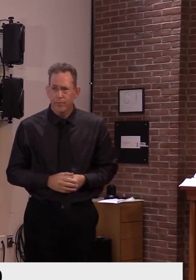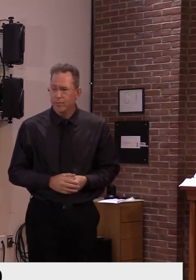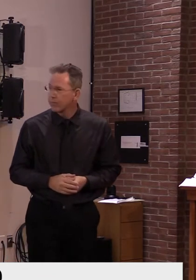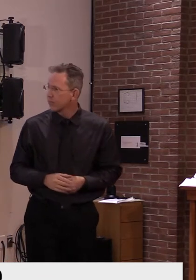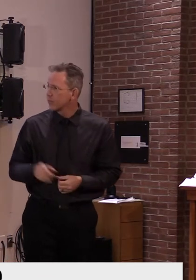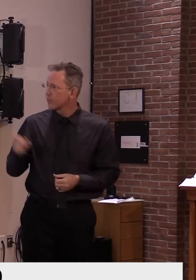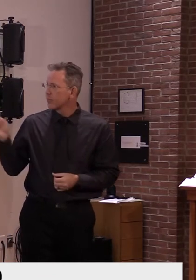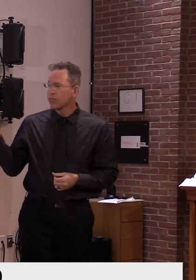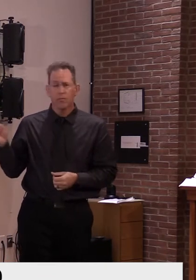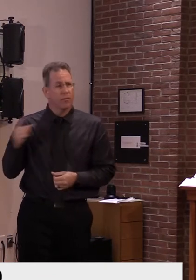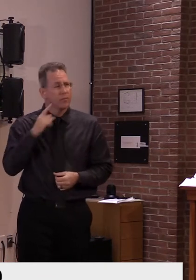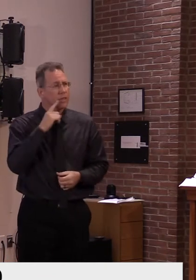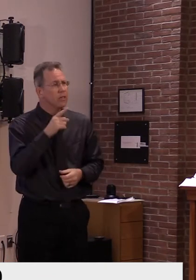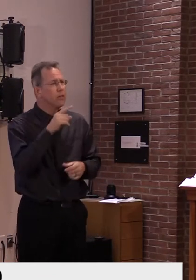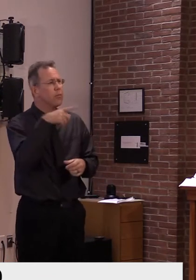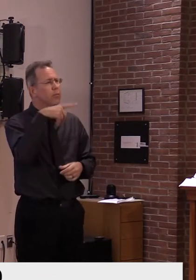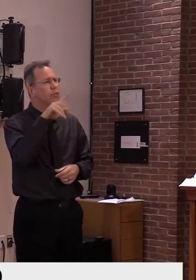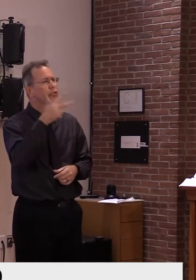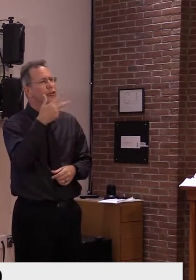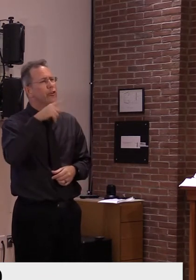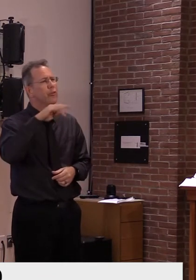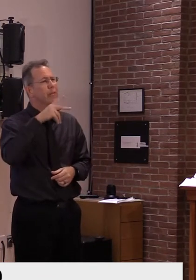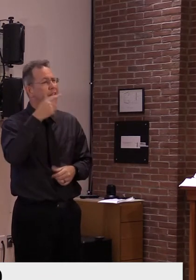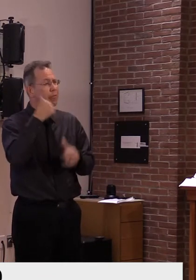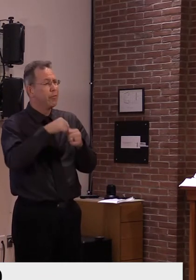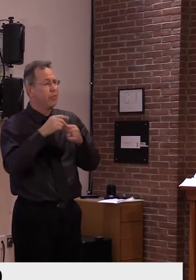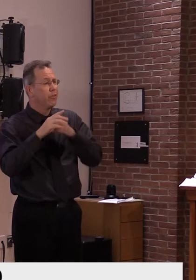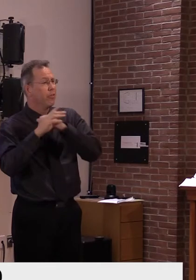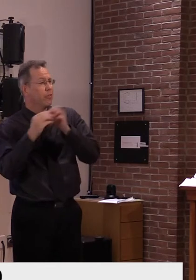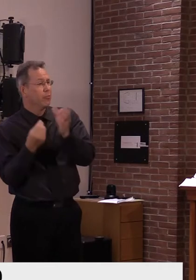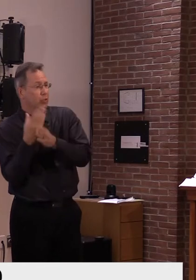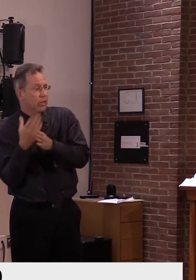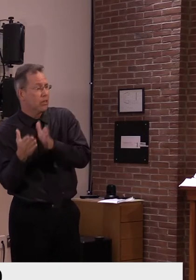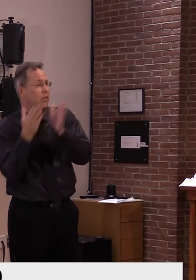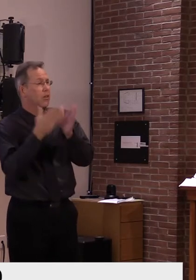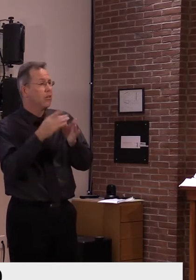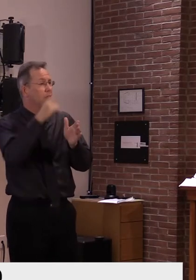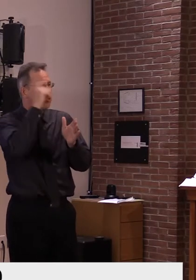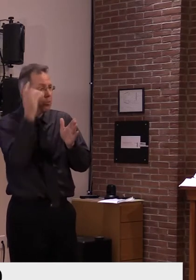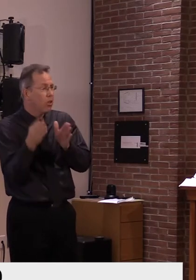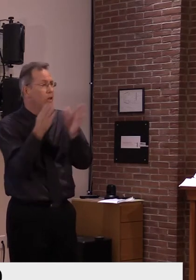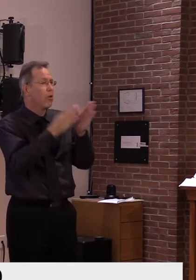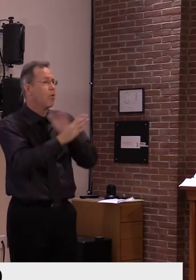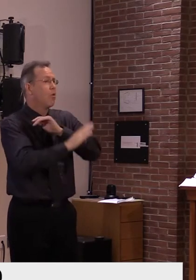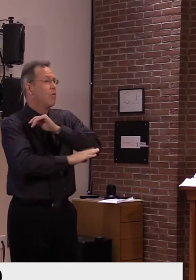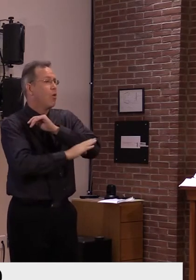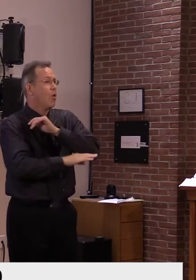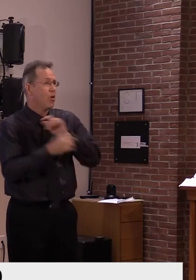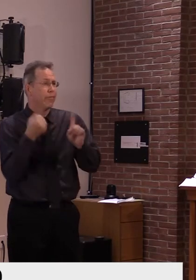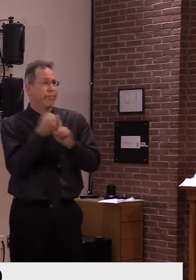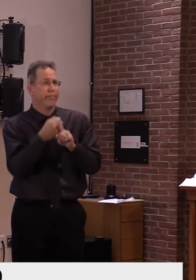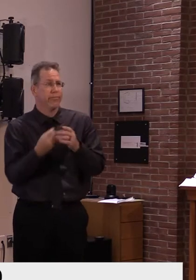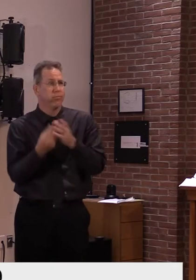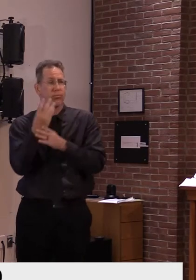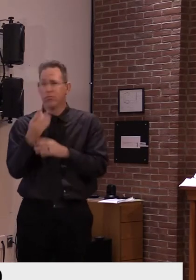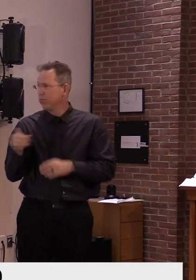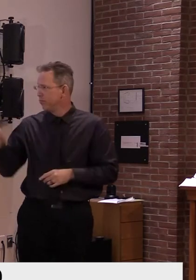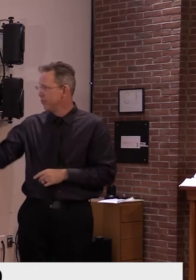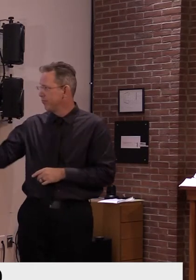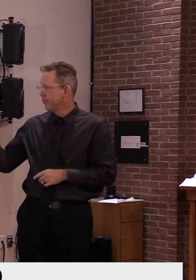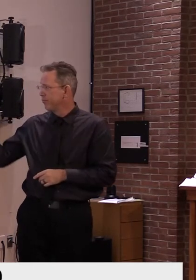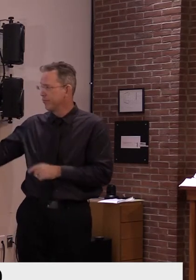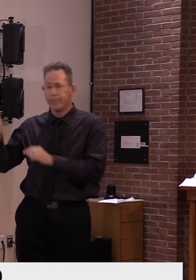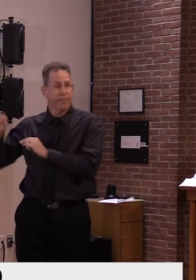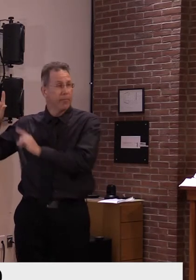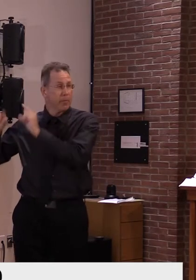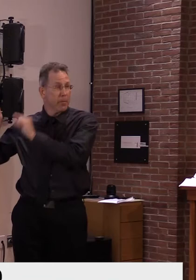Another comparison I want to make though, which is not as favorable for Vermont, is where the case growth is happening. One of the points we've made last